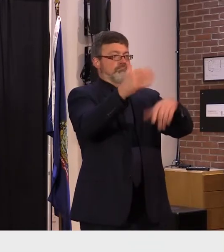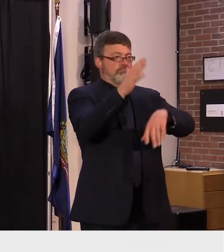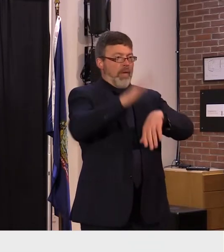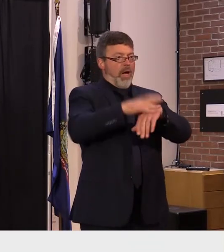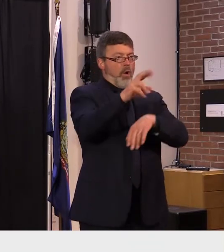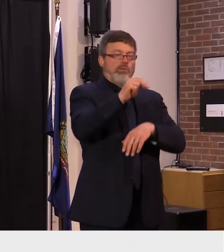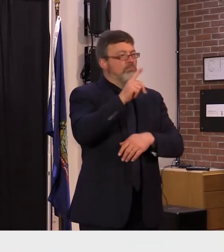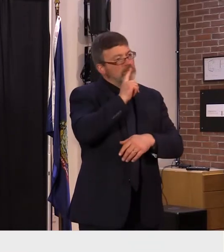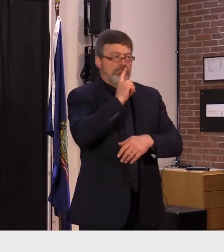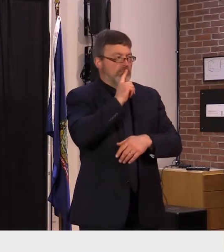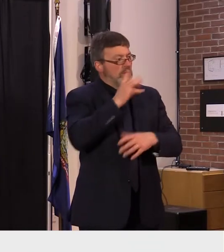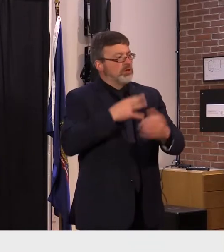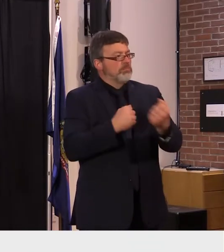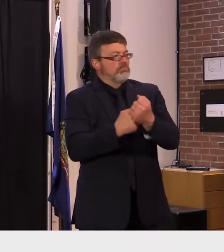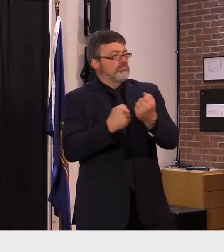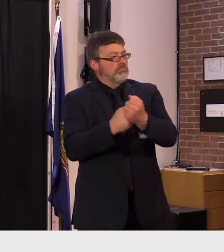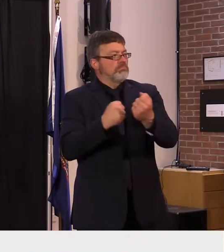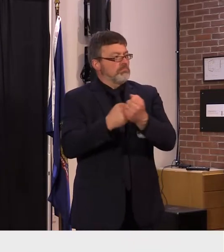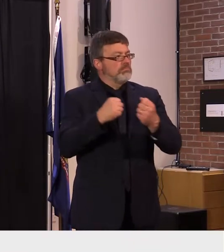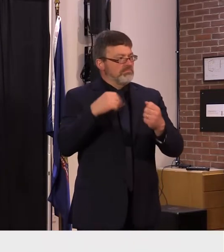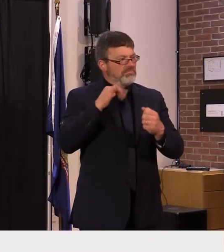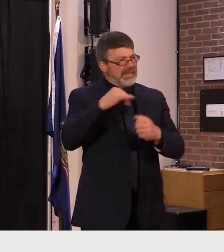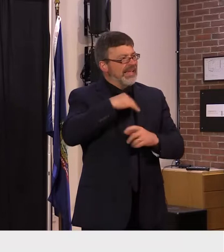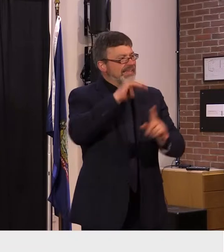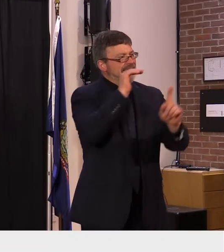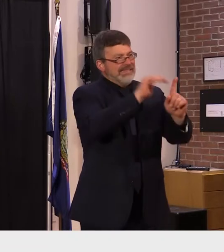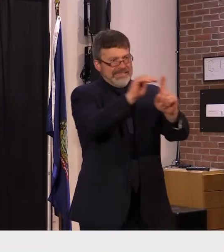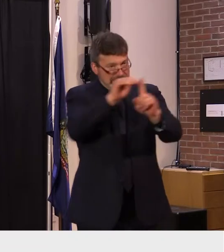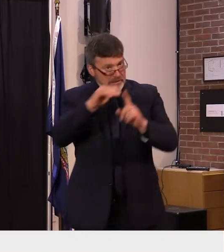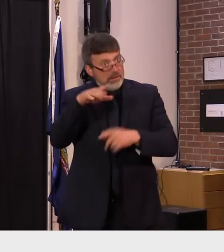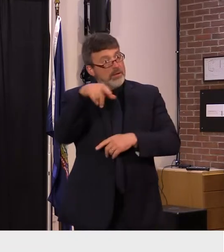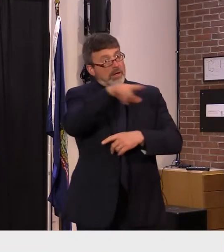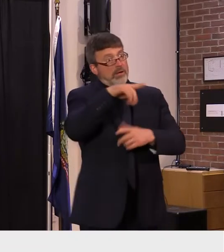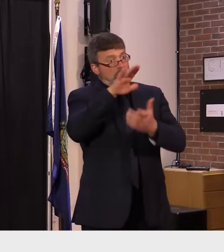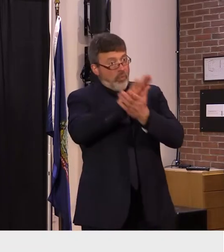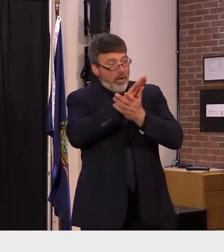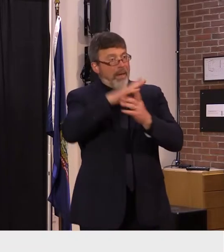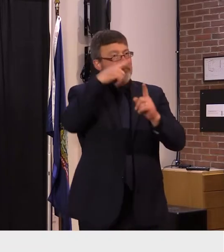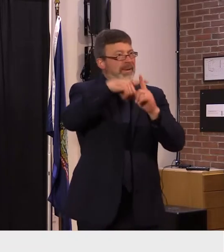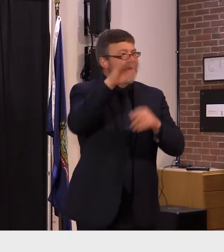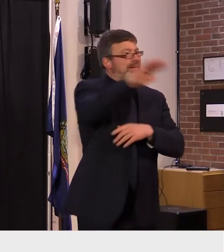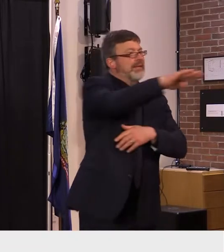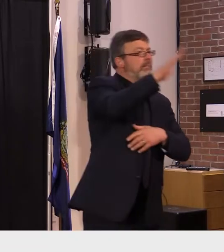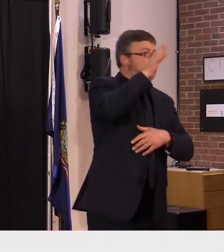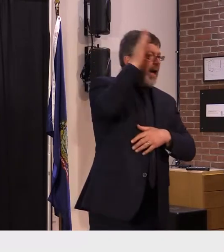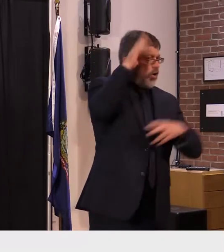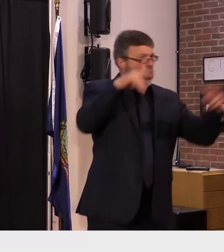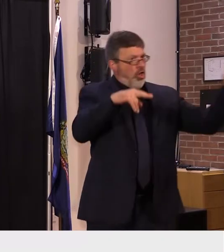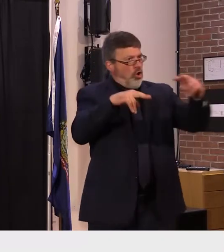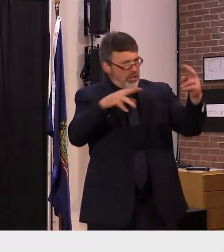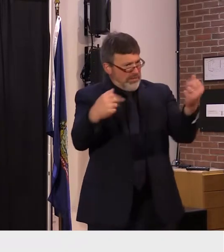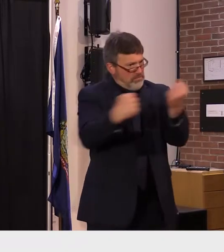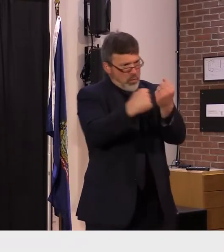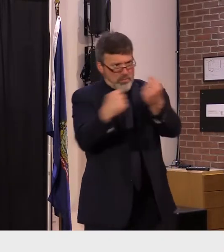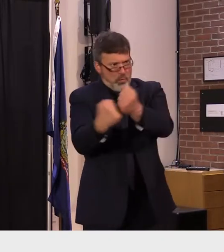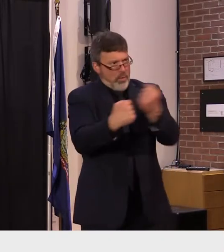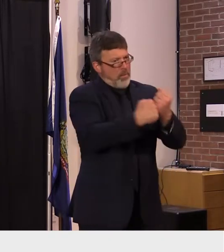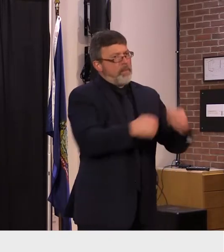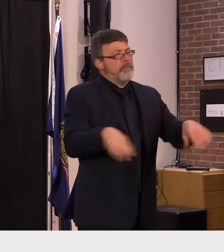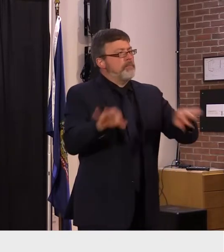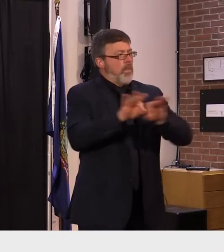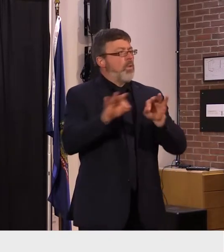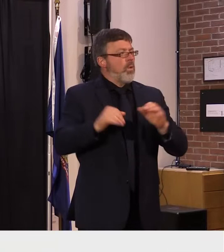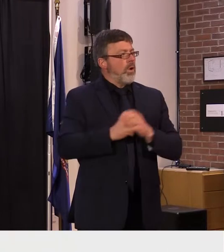but we'll need your help as parents and community members we're also interested in identifying community partner organizations who can provide additional